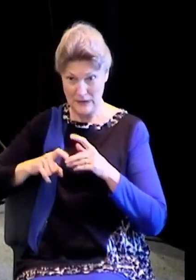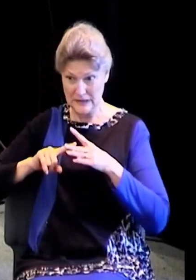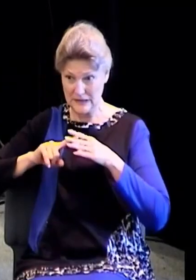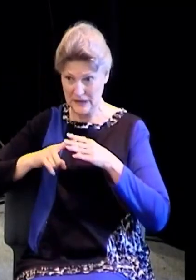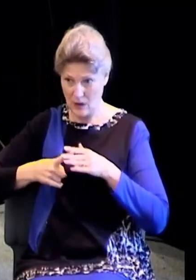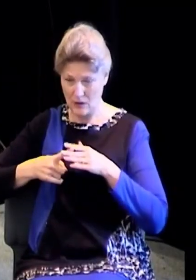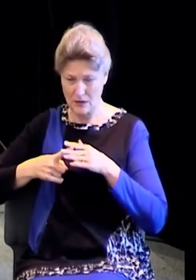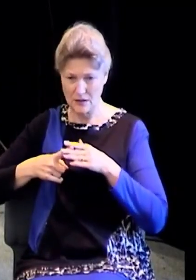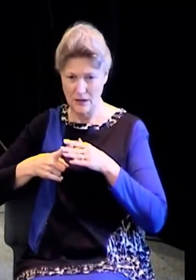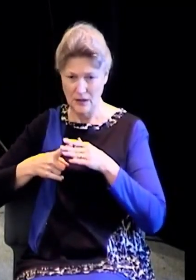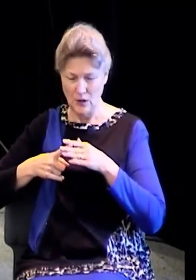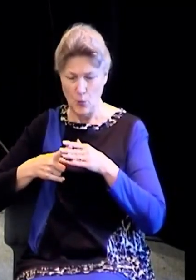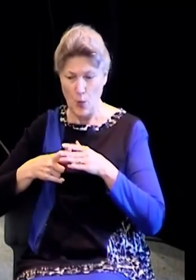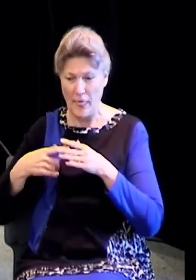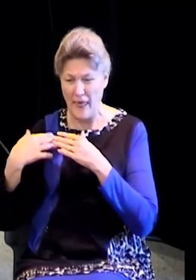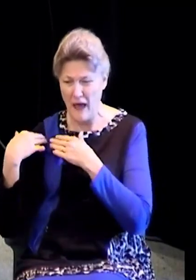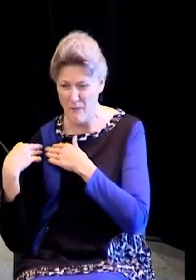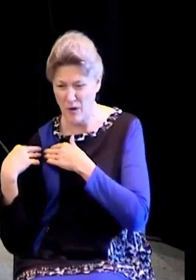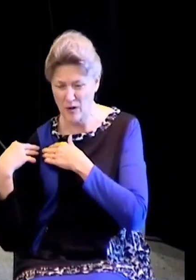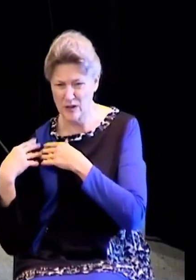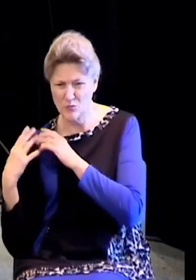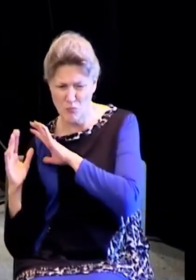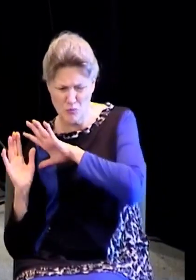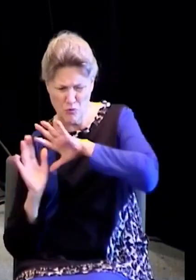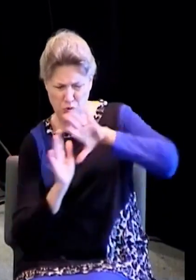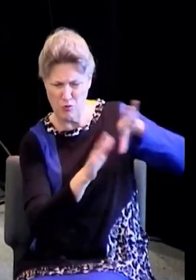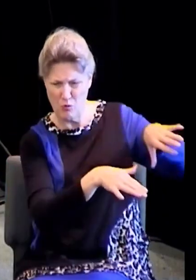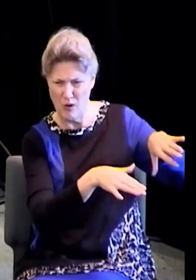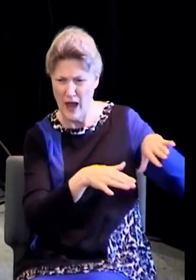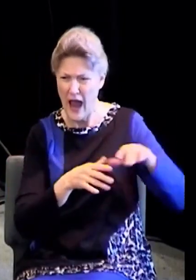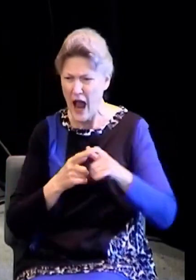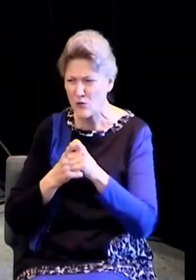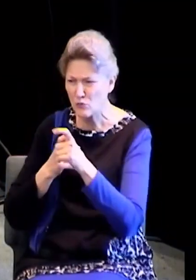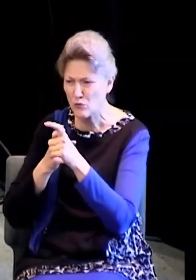This is to you. Run with patience. race that is set before us. Why?